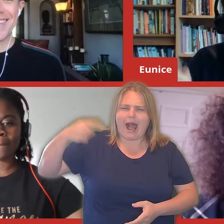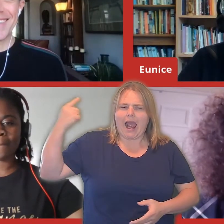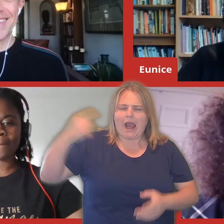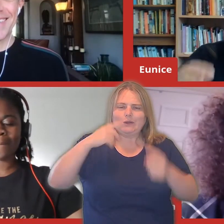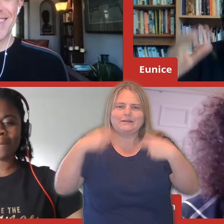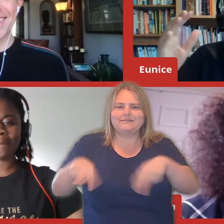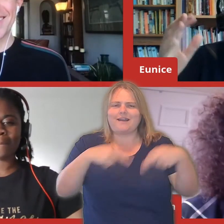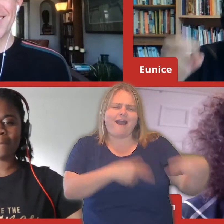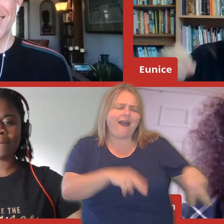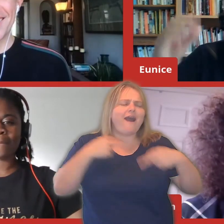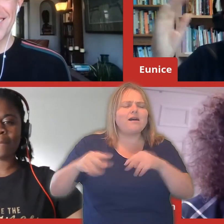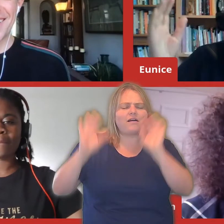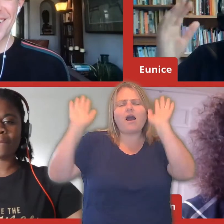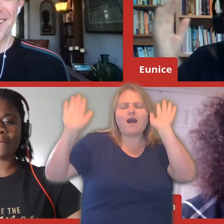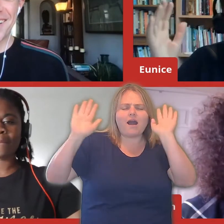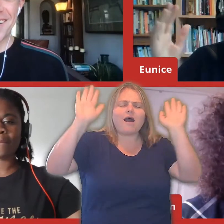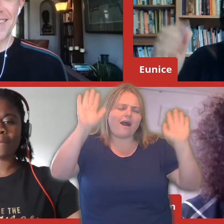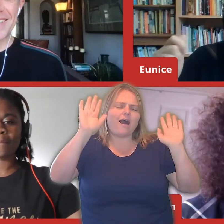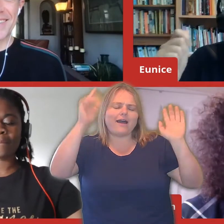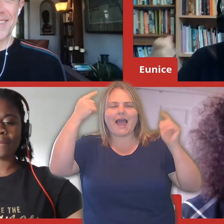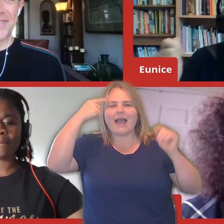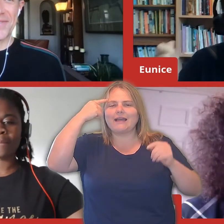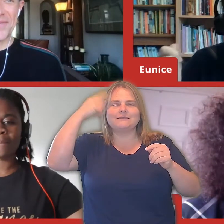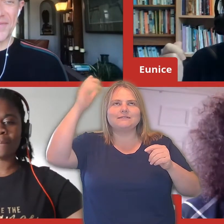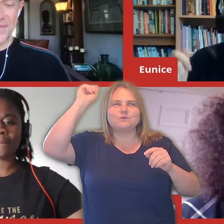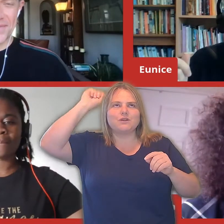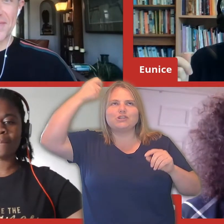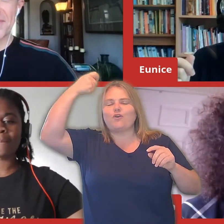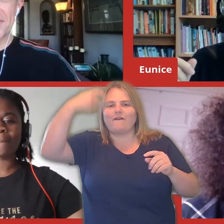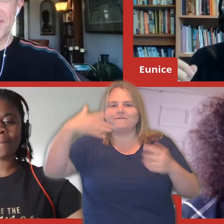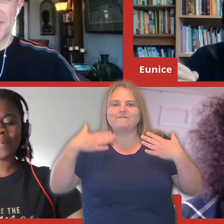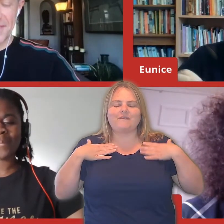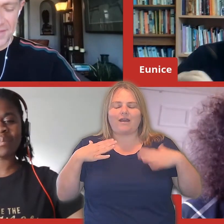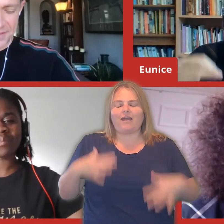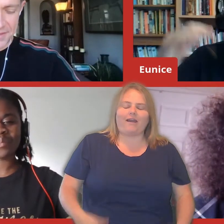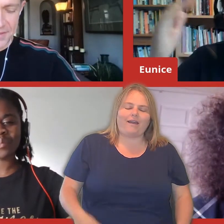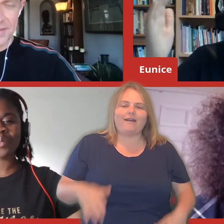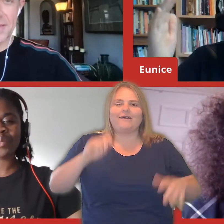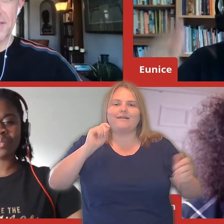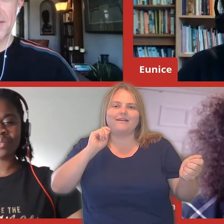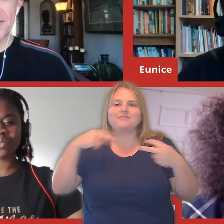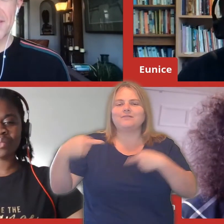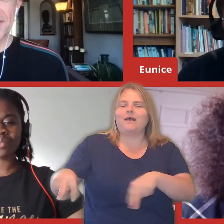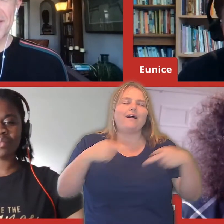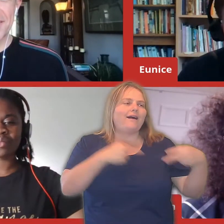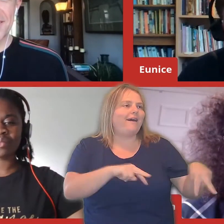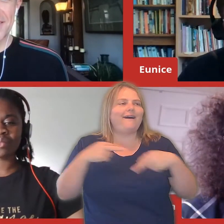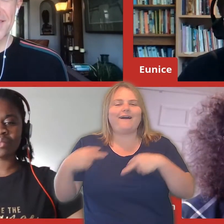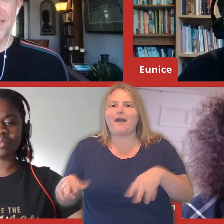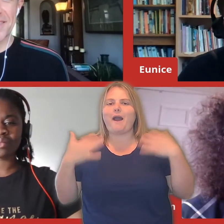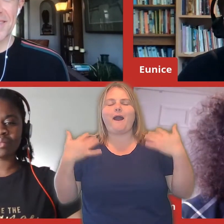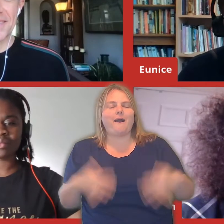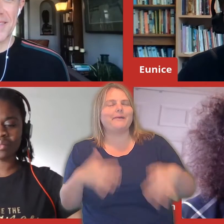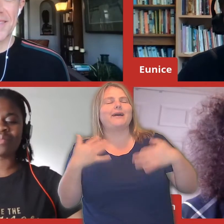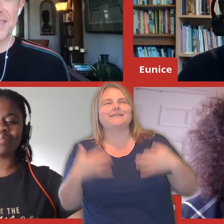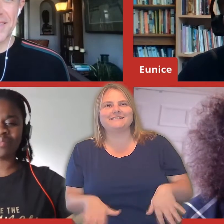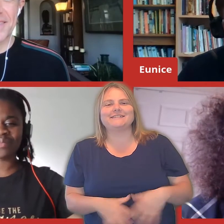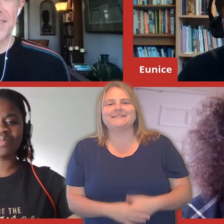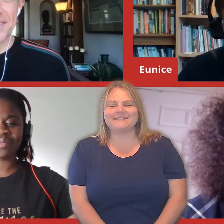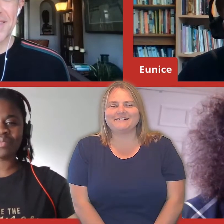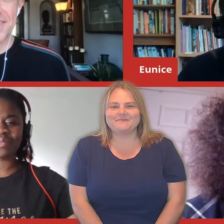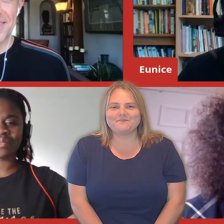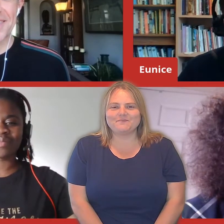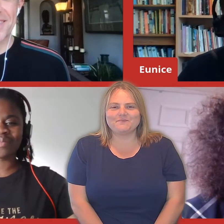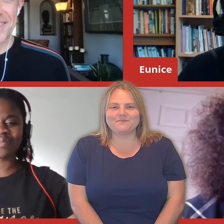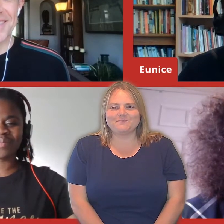loud and you're dancing and you just get out of your head and into your body and something just is transcendent about that. So really,